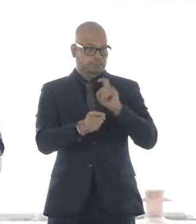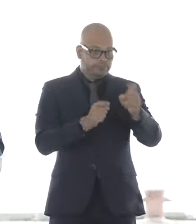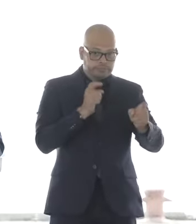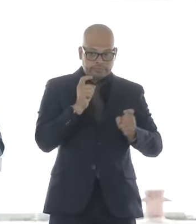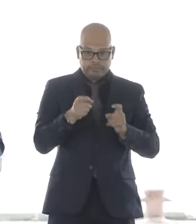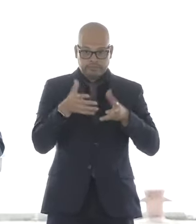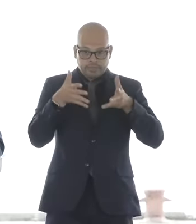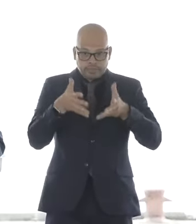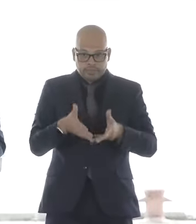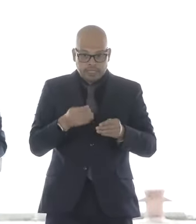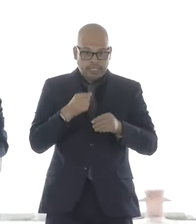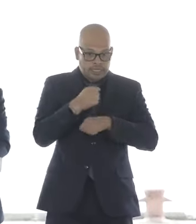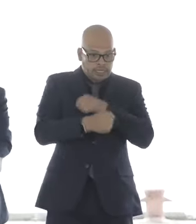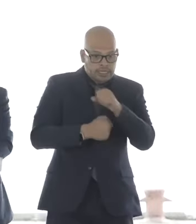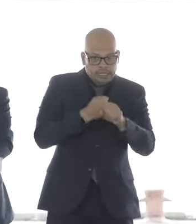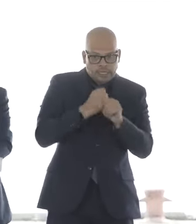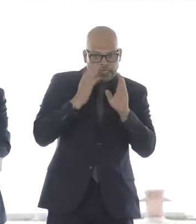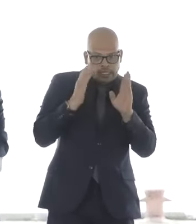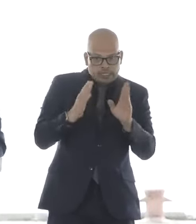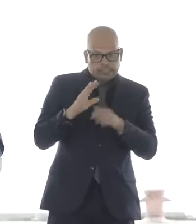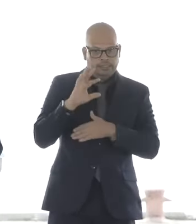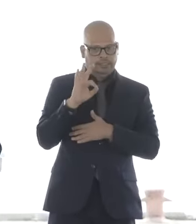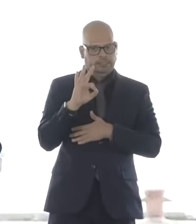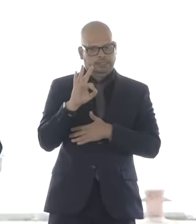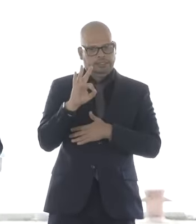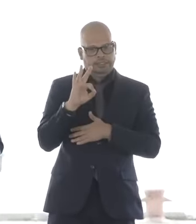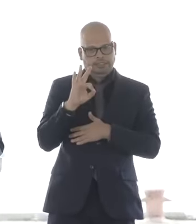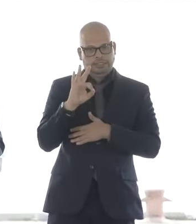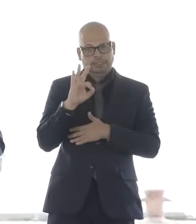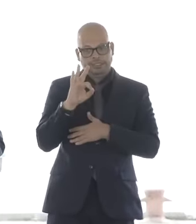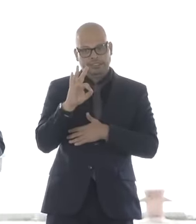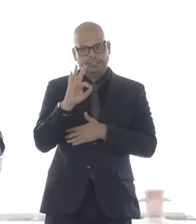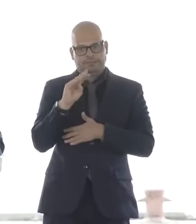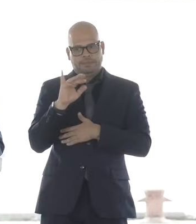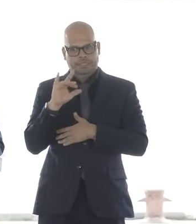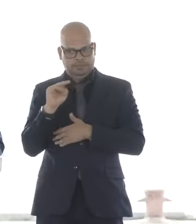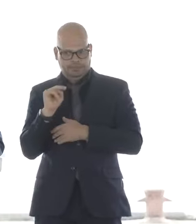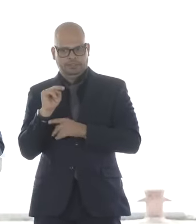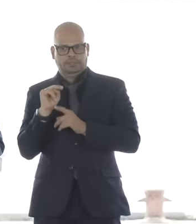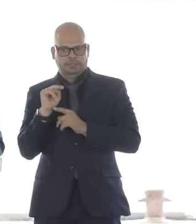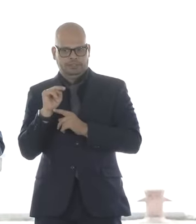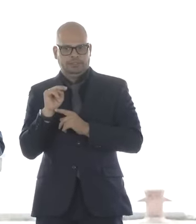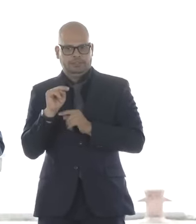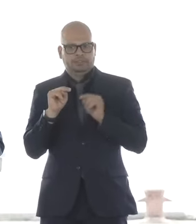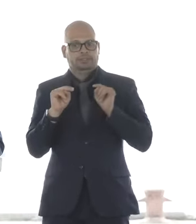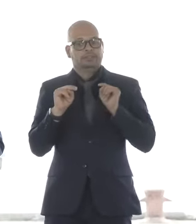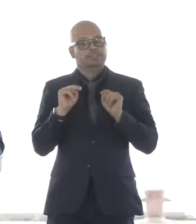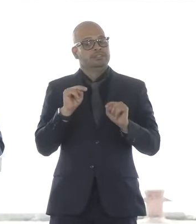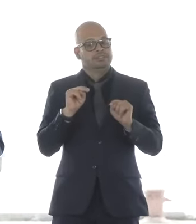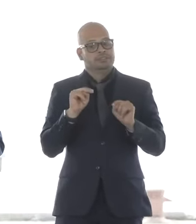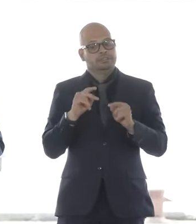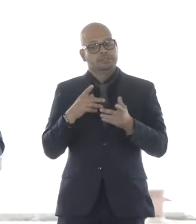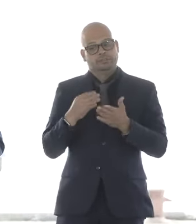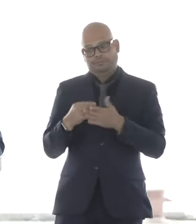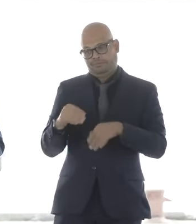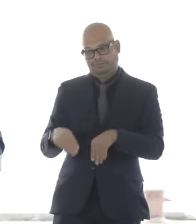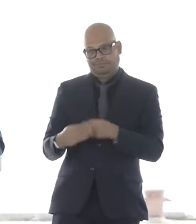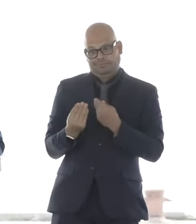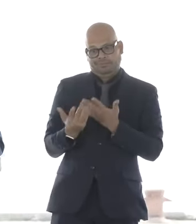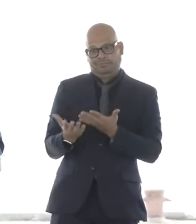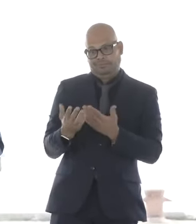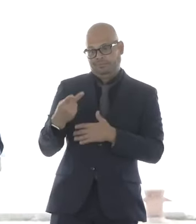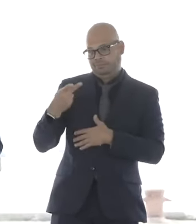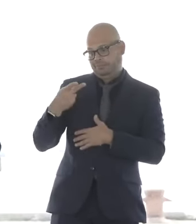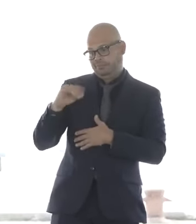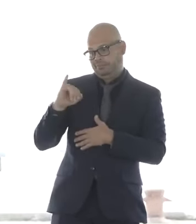million to be awarded. To put this in perspective, the funding provided by bill for PIDP alone is roughly about the